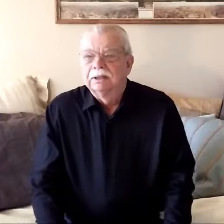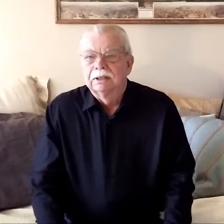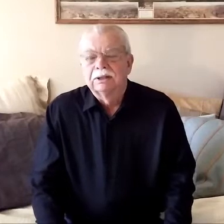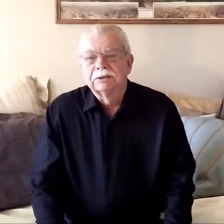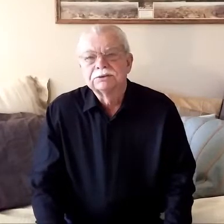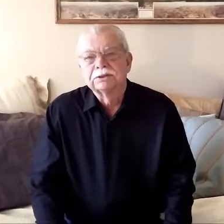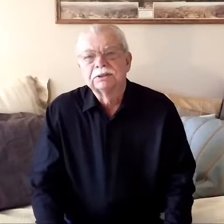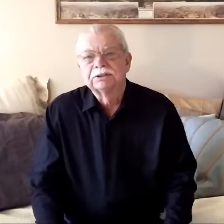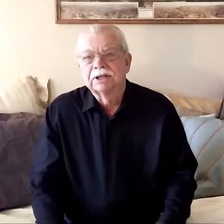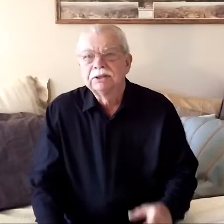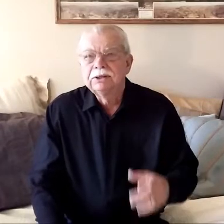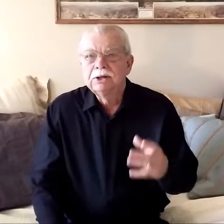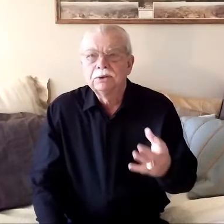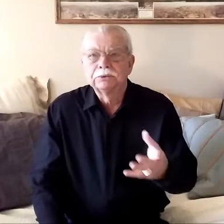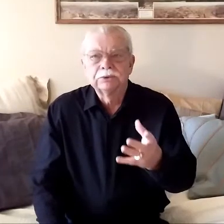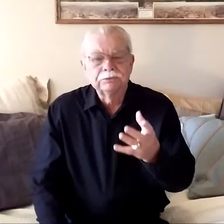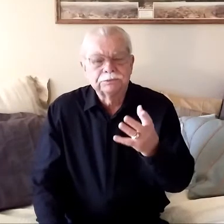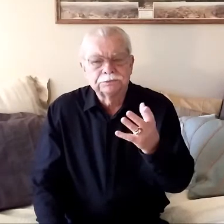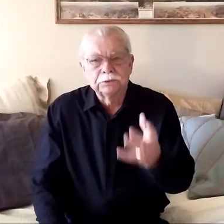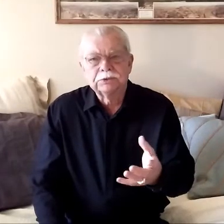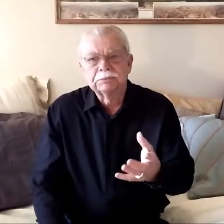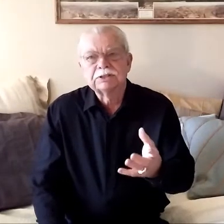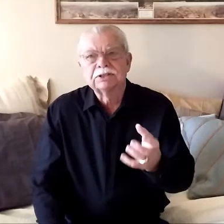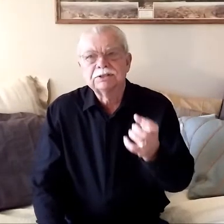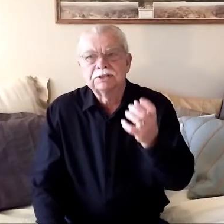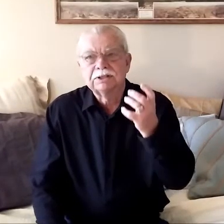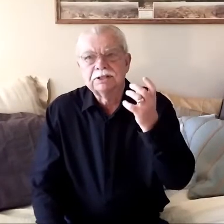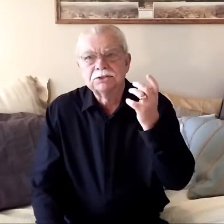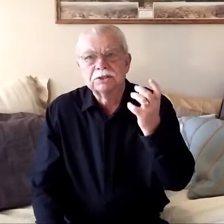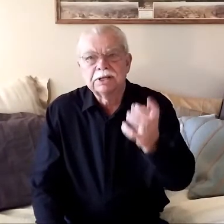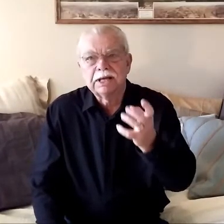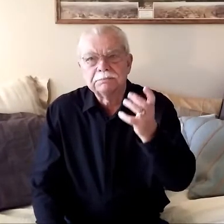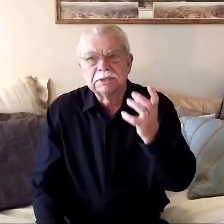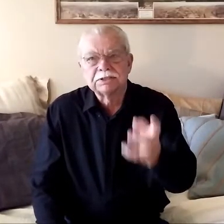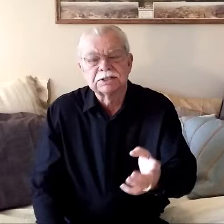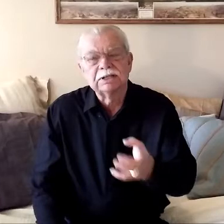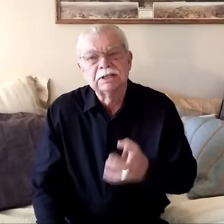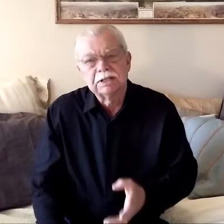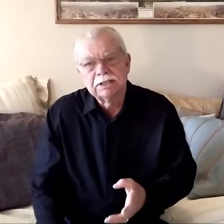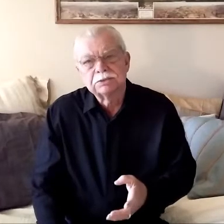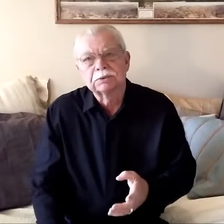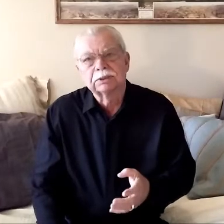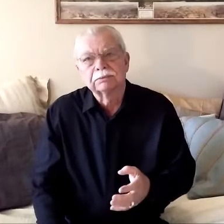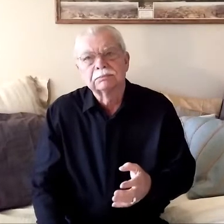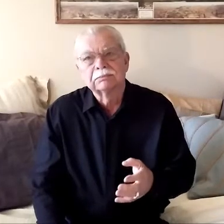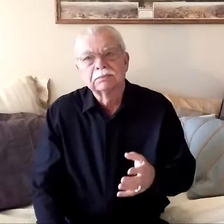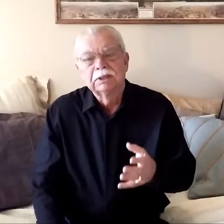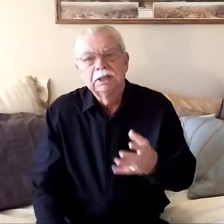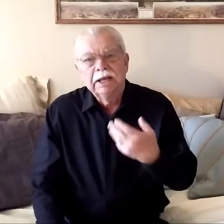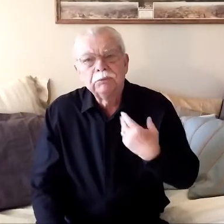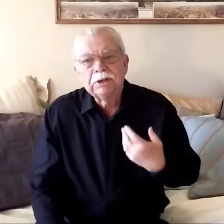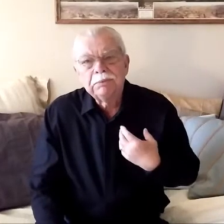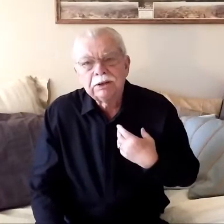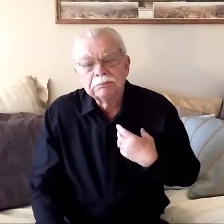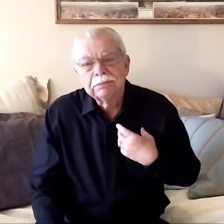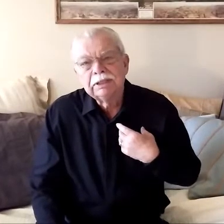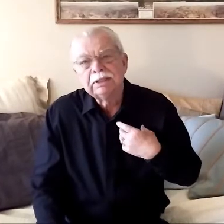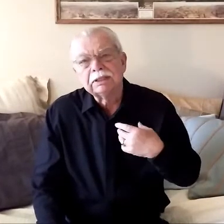oh she said no don't force me such a thing should not be done in israel and what about me